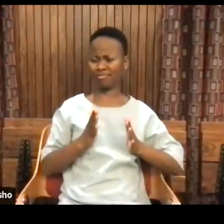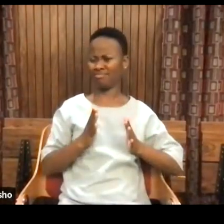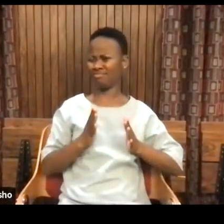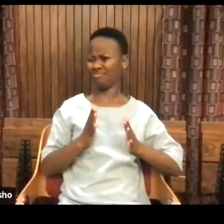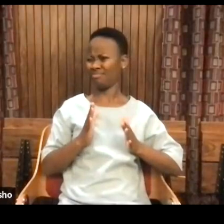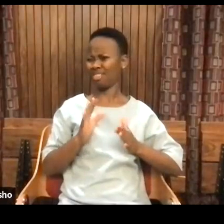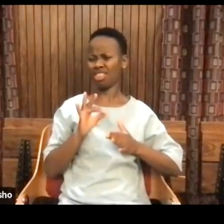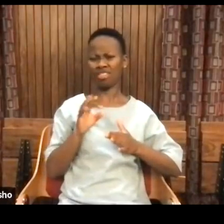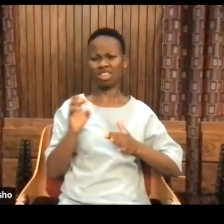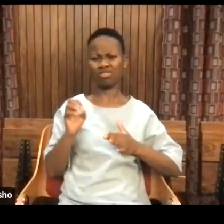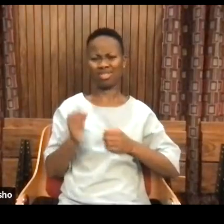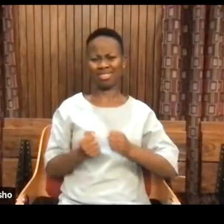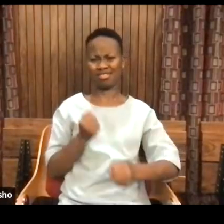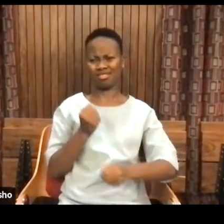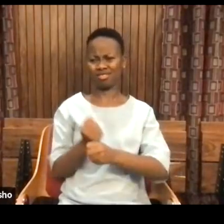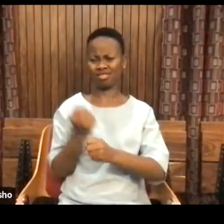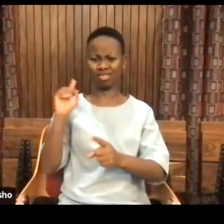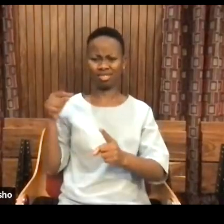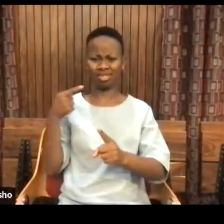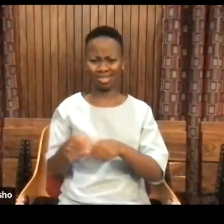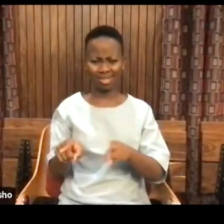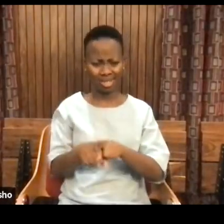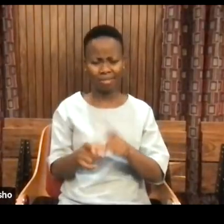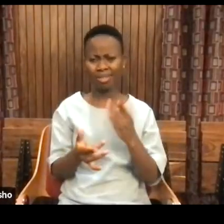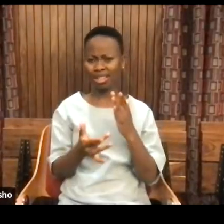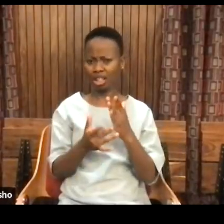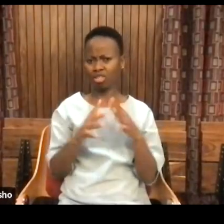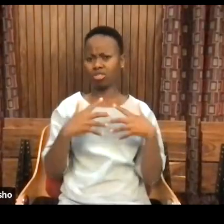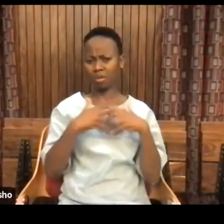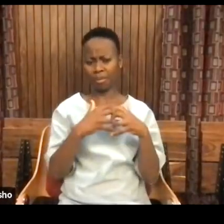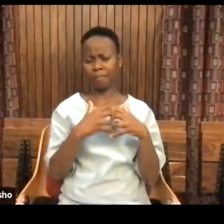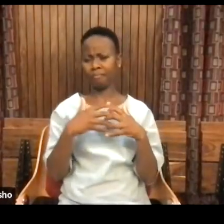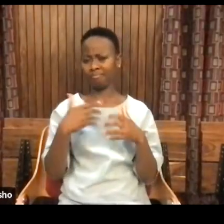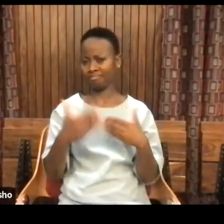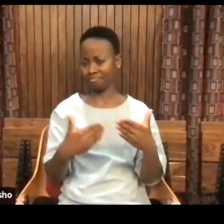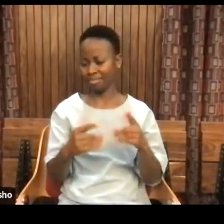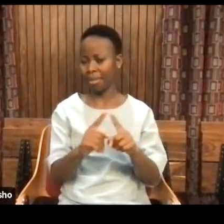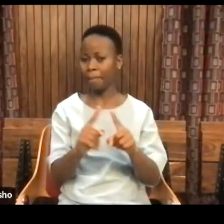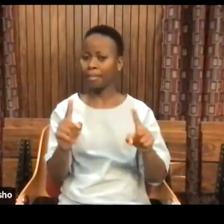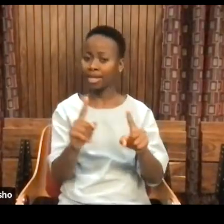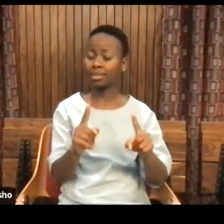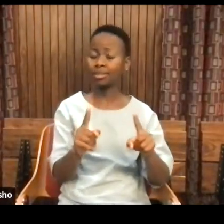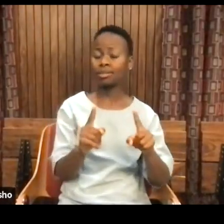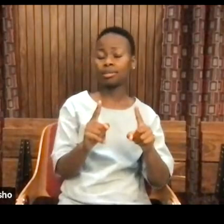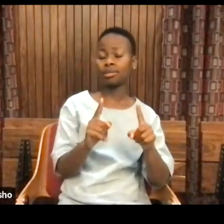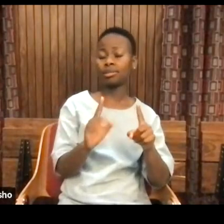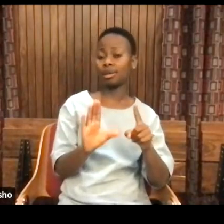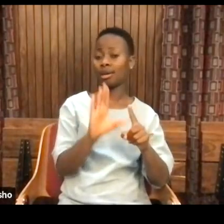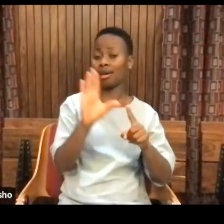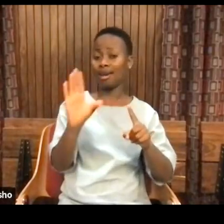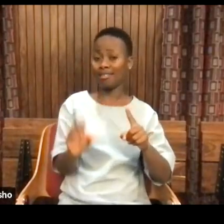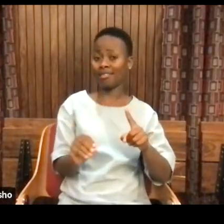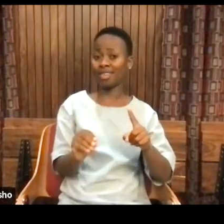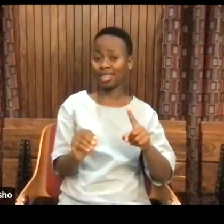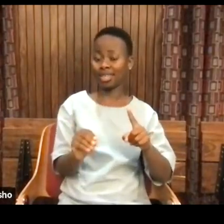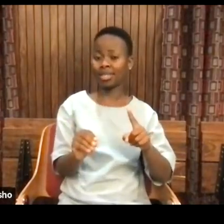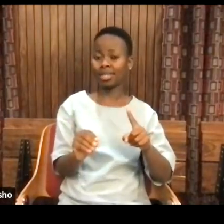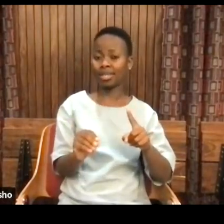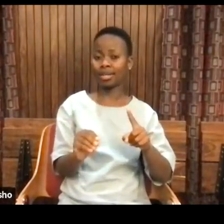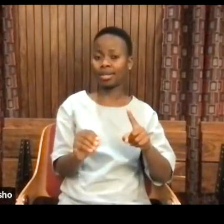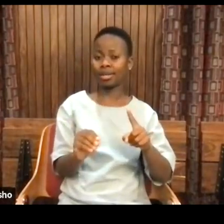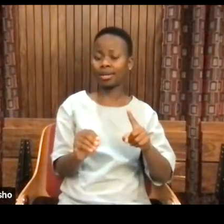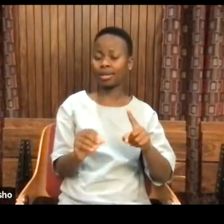about 2 million years, there were all these things people were building, technologies, etc. Somehow, because a lot of the actors in Africa, people didn't think.